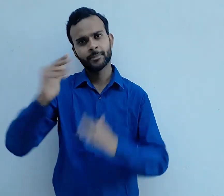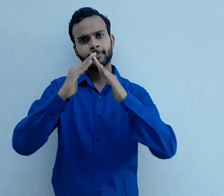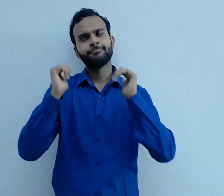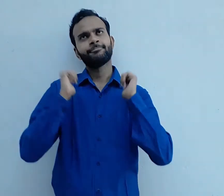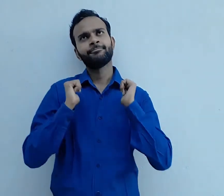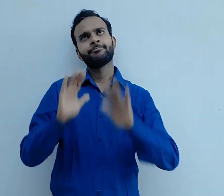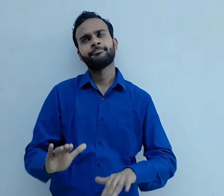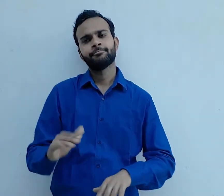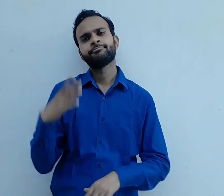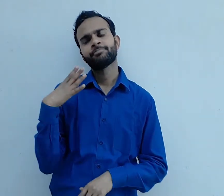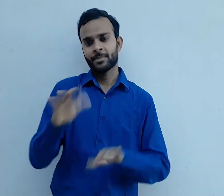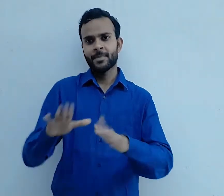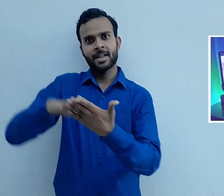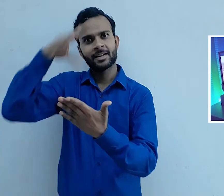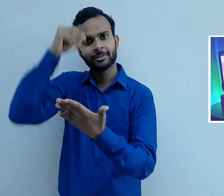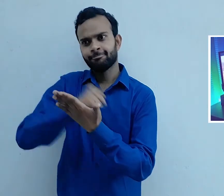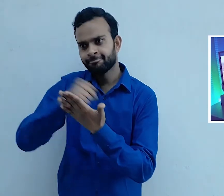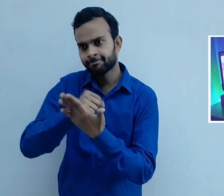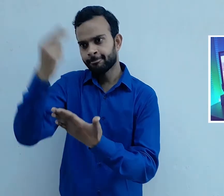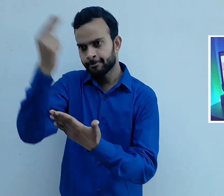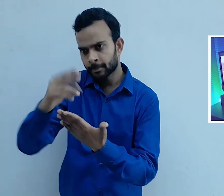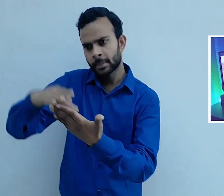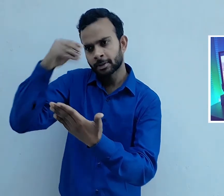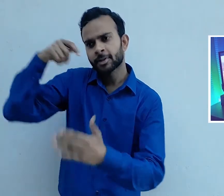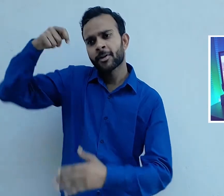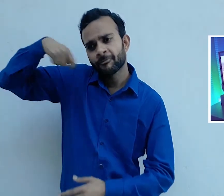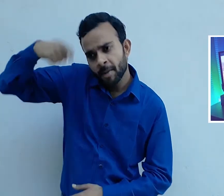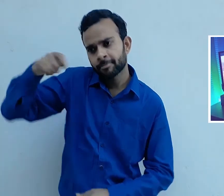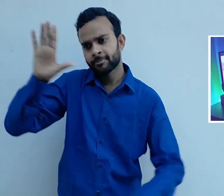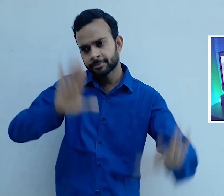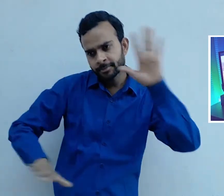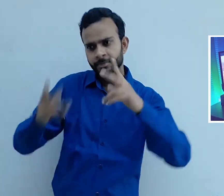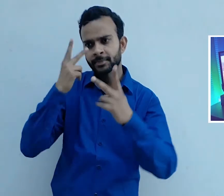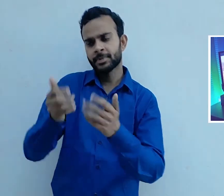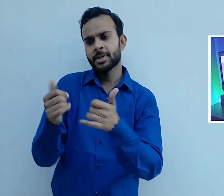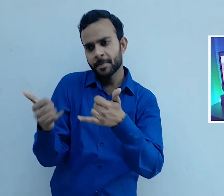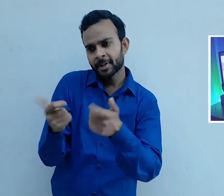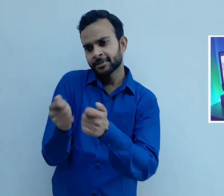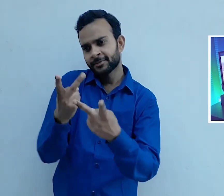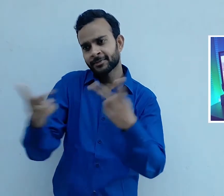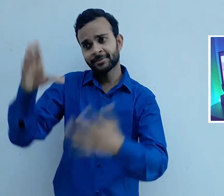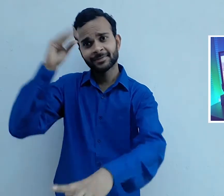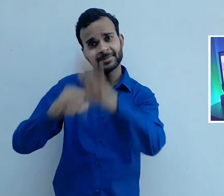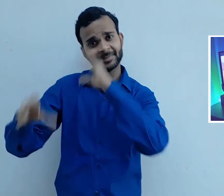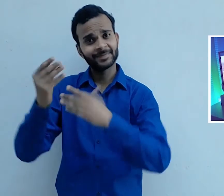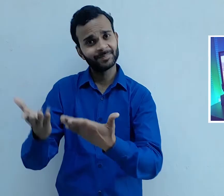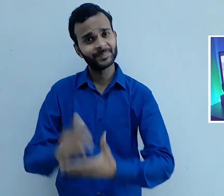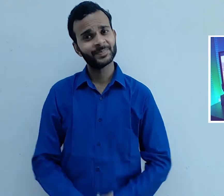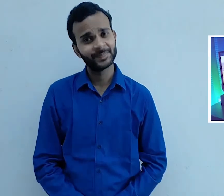computers in their leisure time for exploring information from the internet, watching movies, playing games and for various other